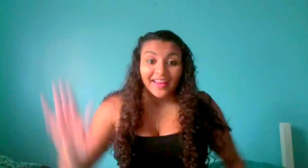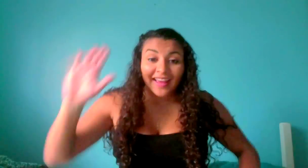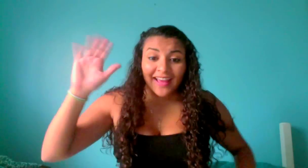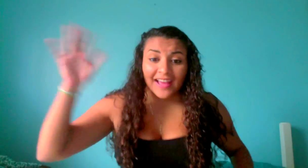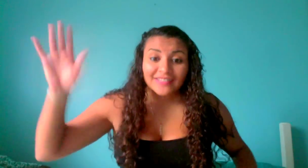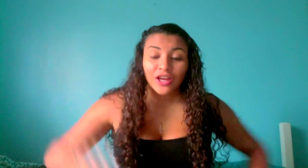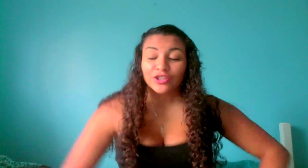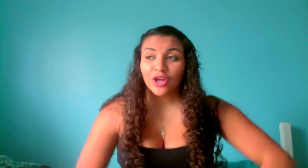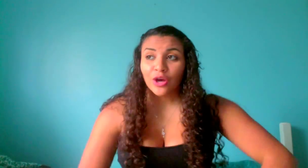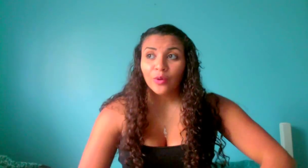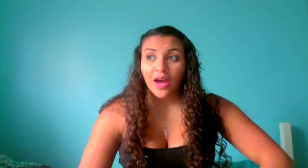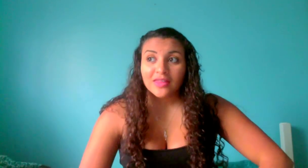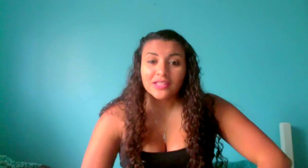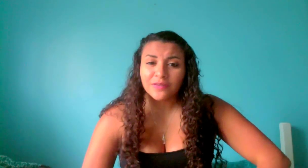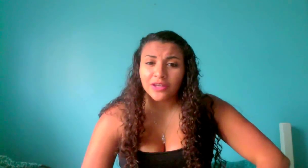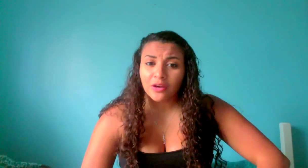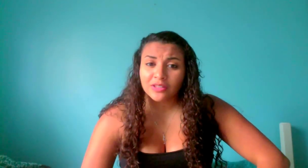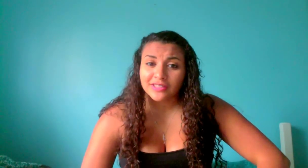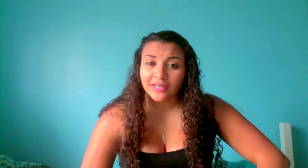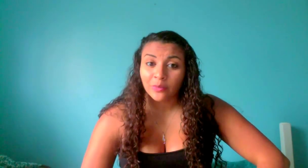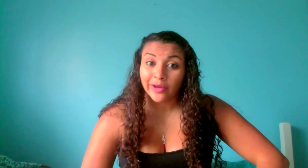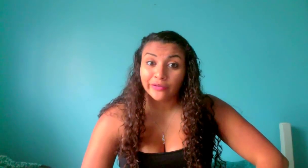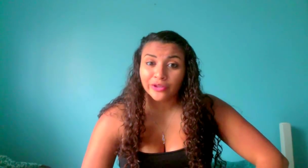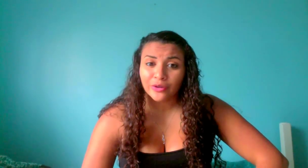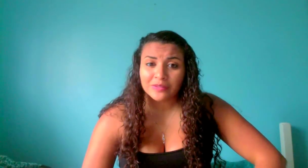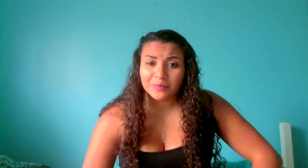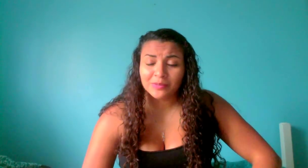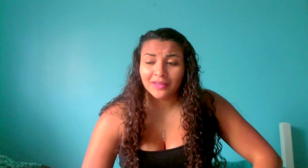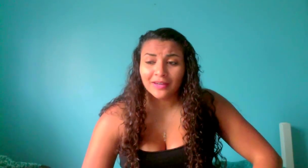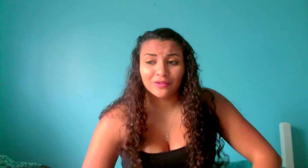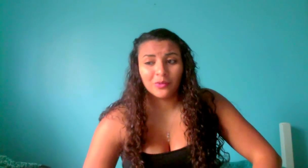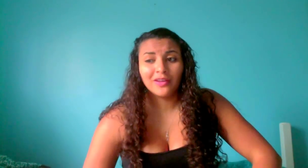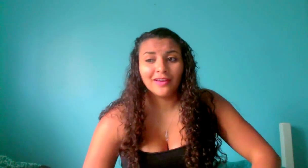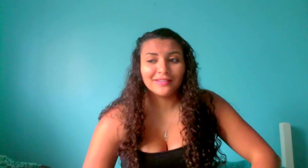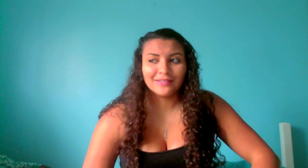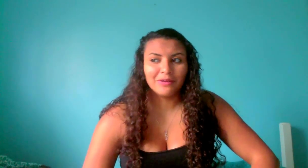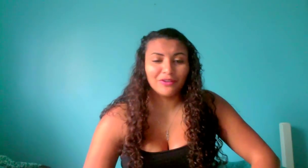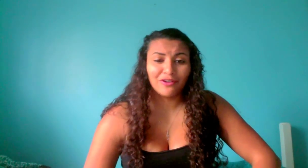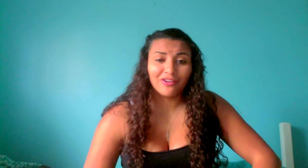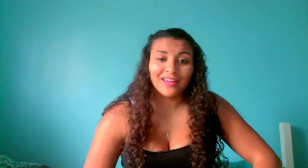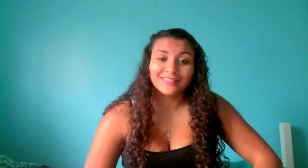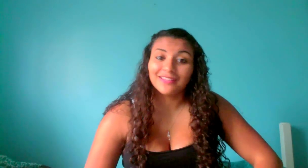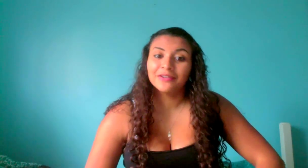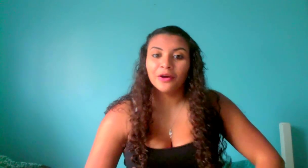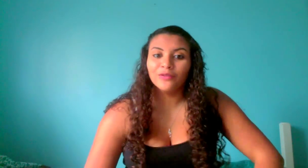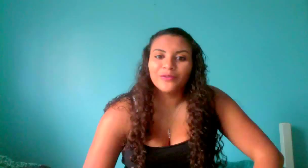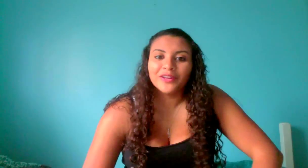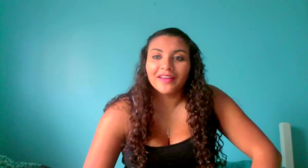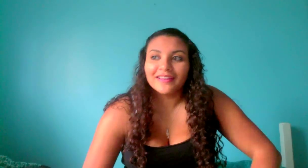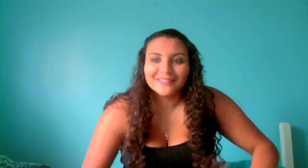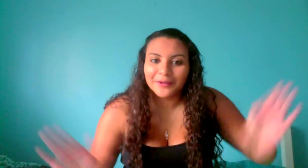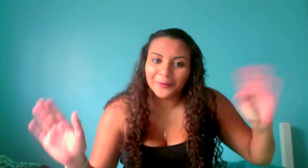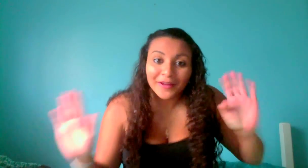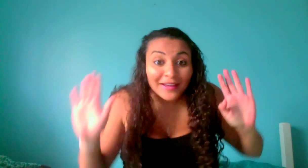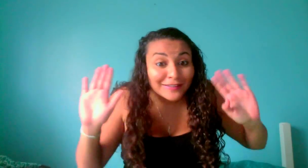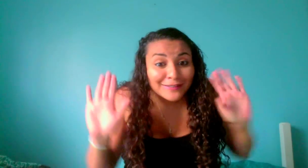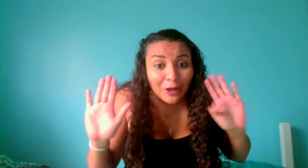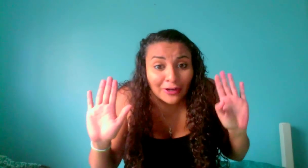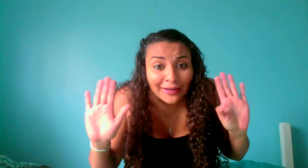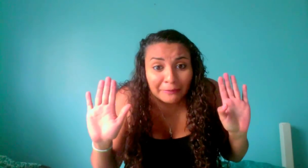hey guys so this video is like way overdue i was supposed to make it after 20 likes and my video already has like over 40 likes so sorry i'm